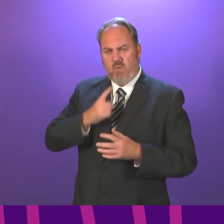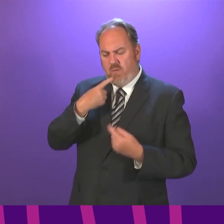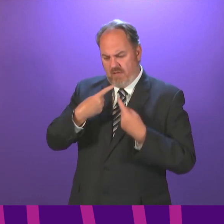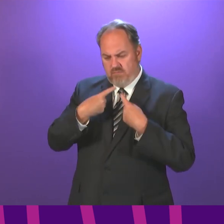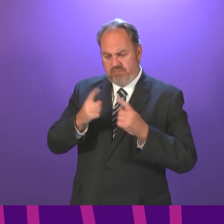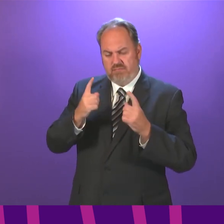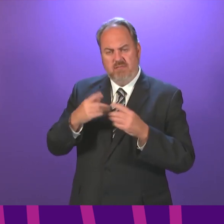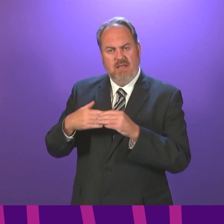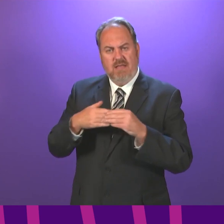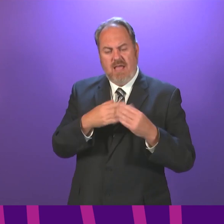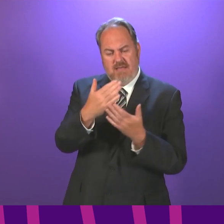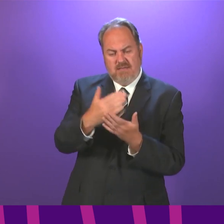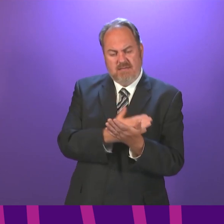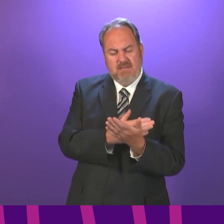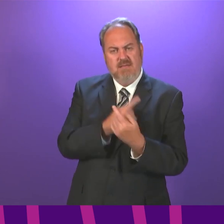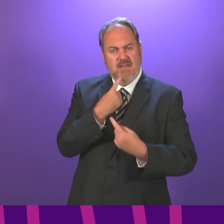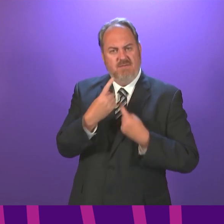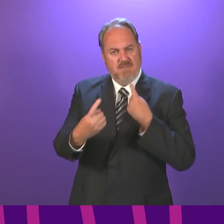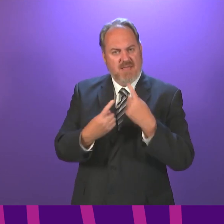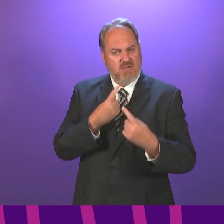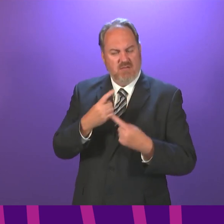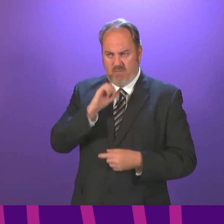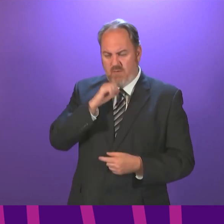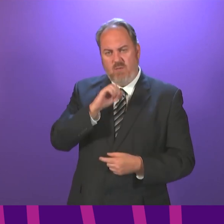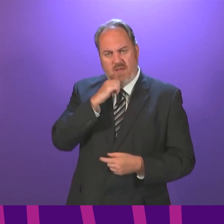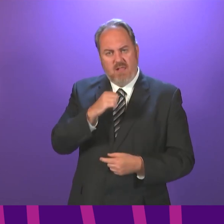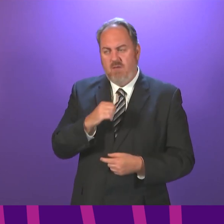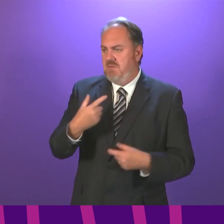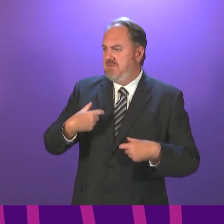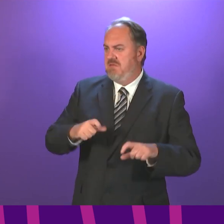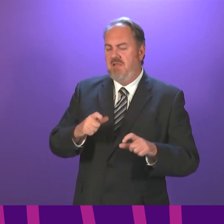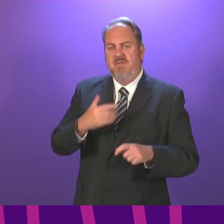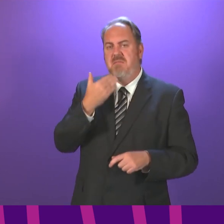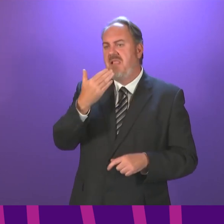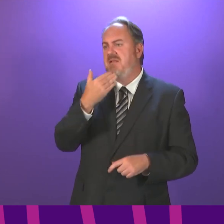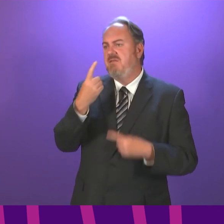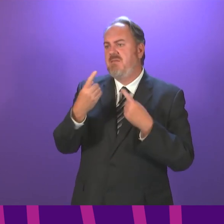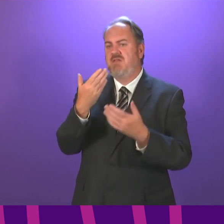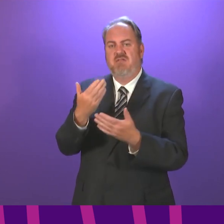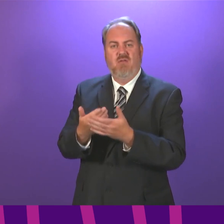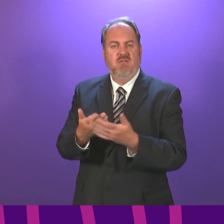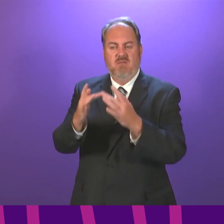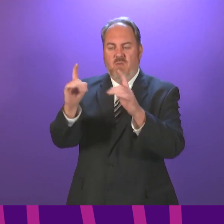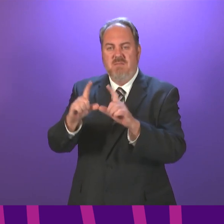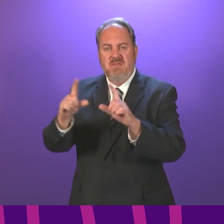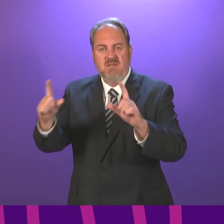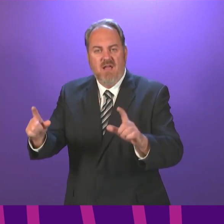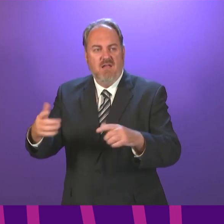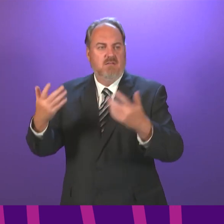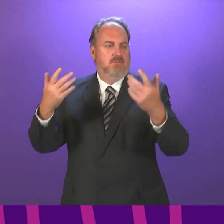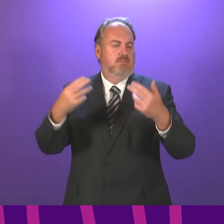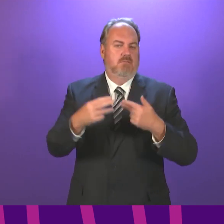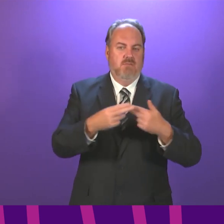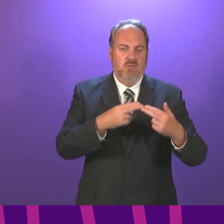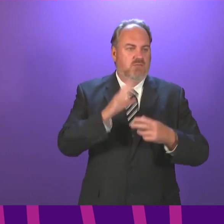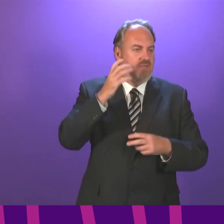do to try to help people with that. will be information that continues to be available through all of the usual Scottish Government sources. As I said earlier on, particularly